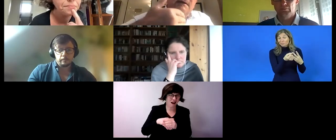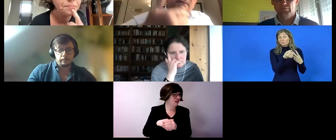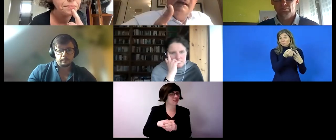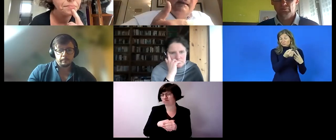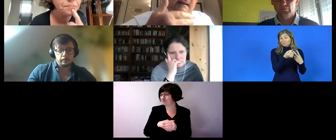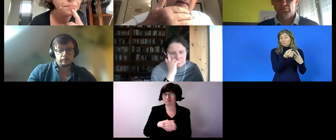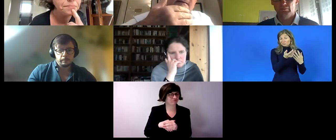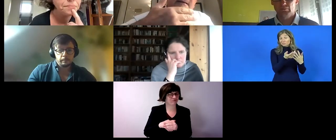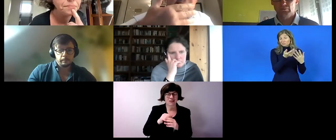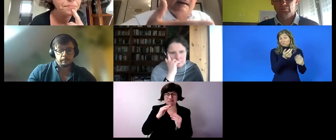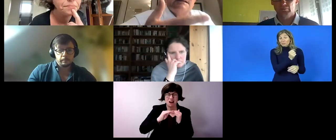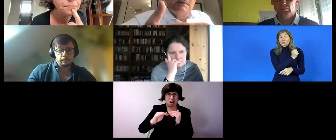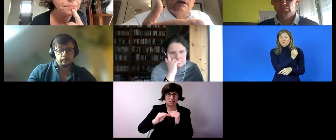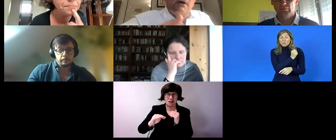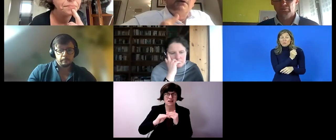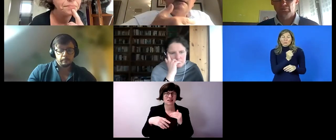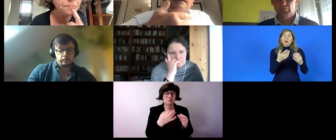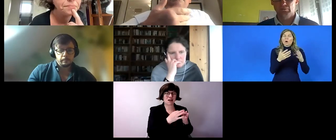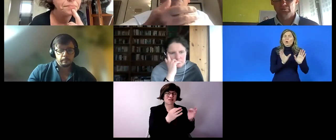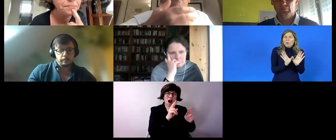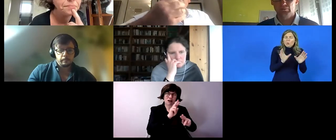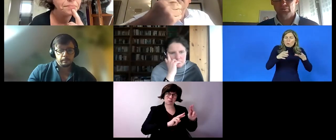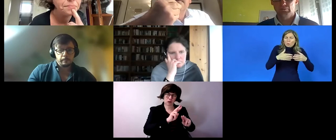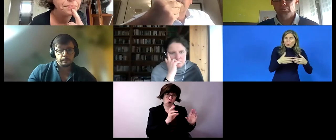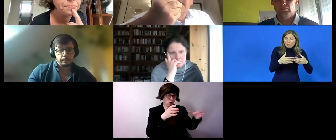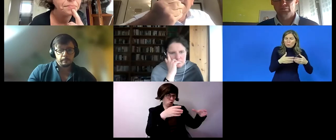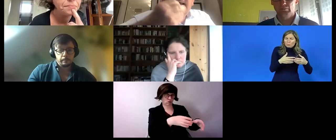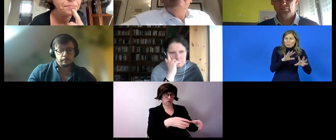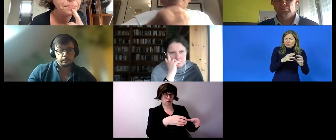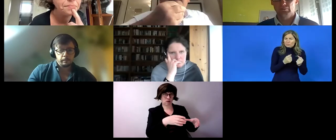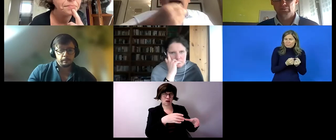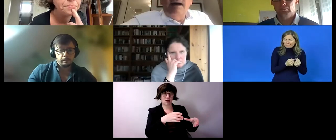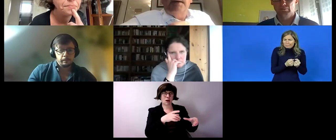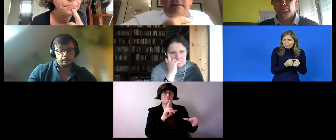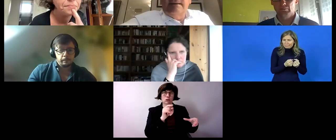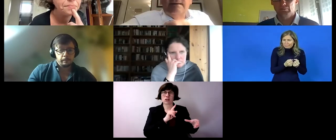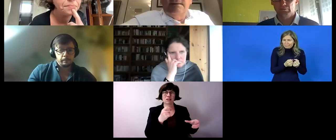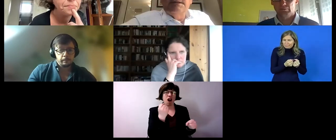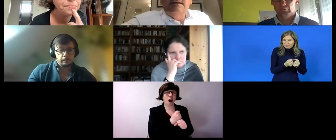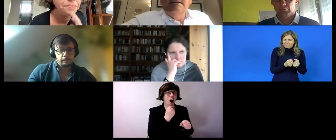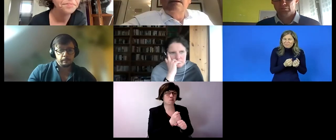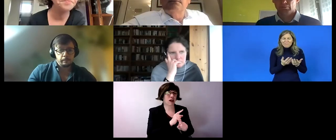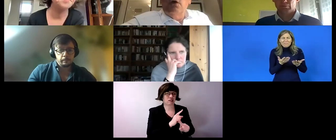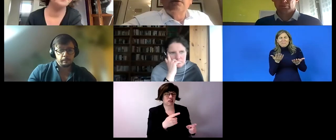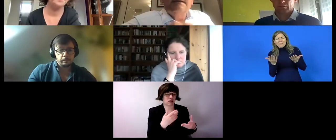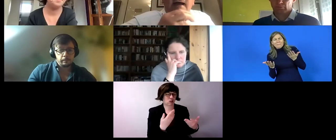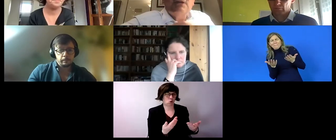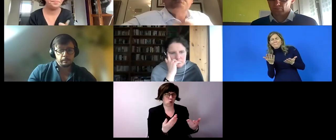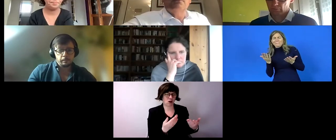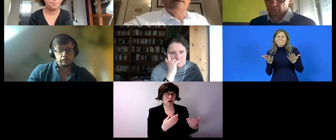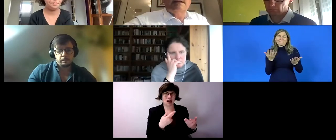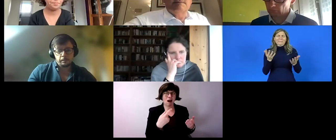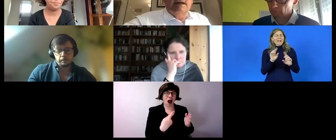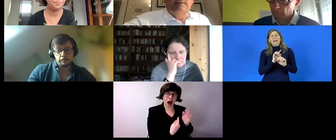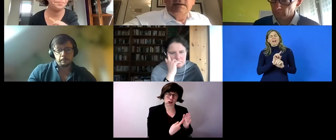workshops for example but that's not really very telling in many